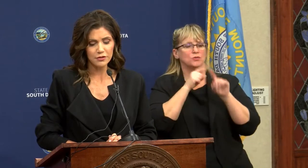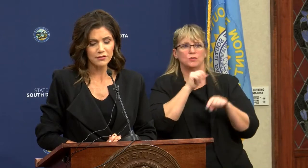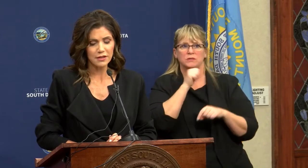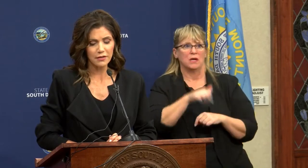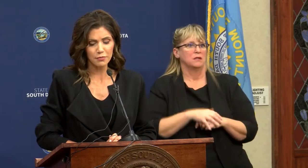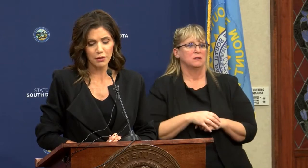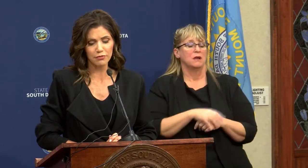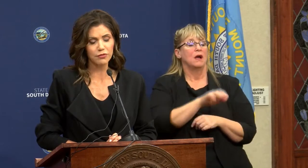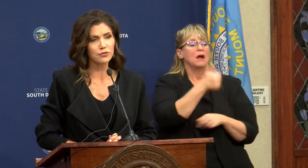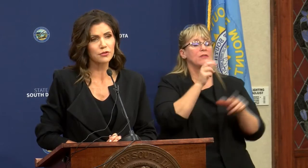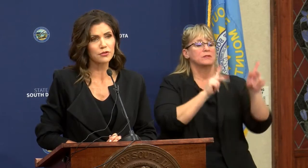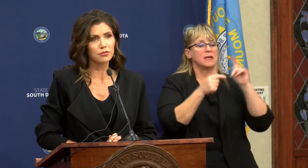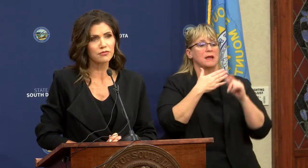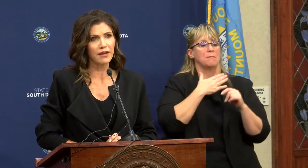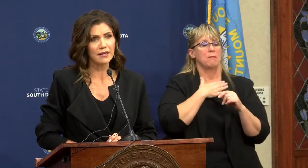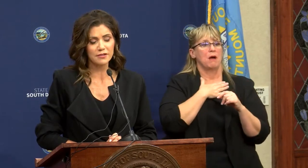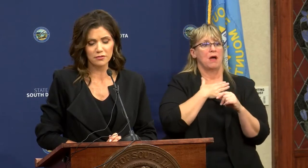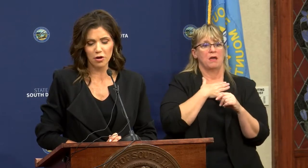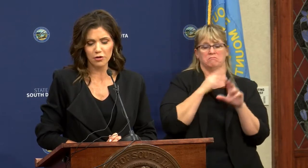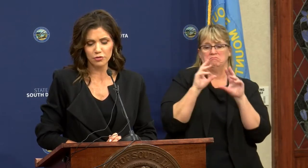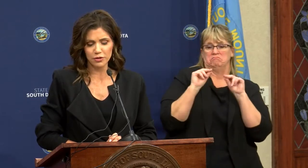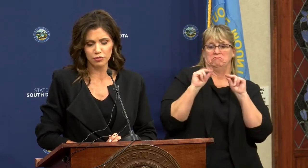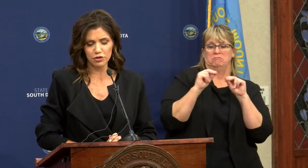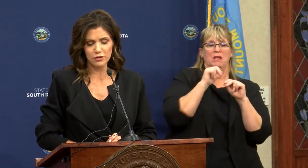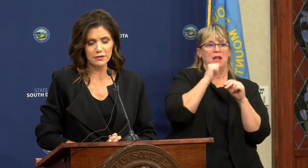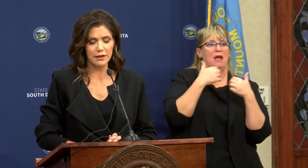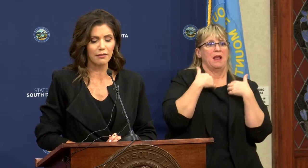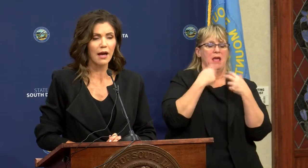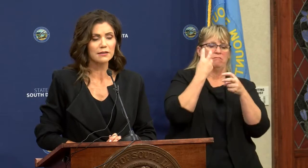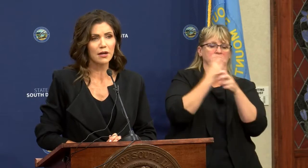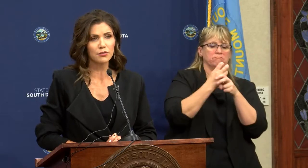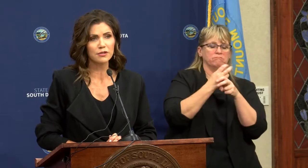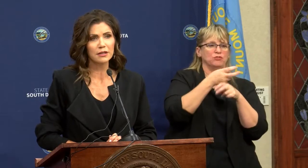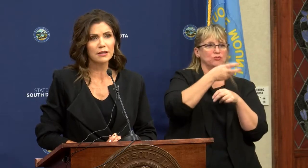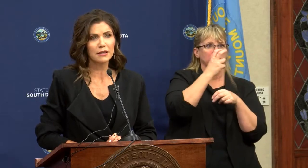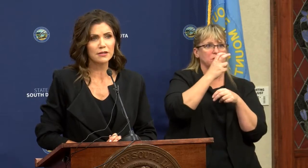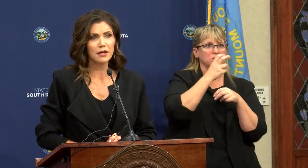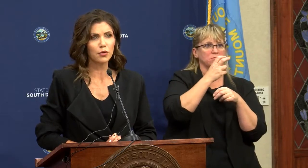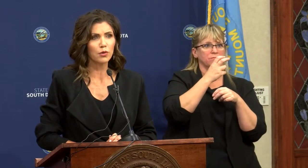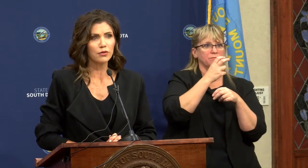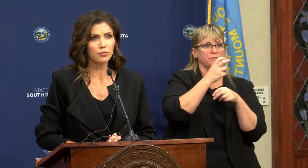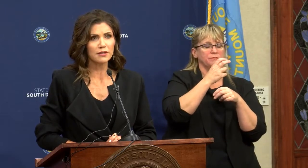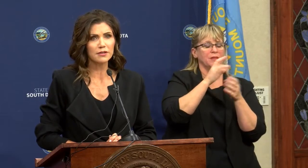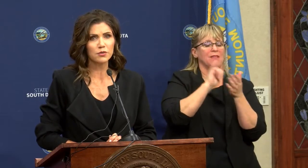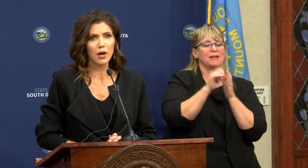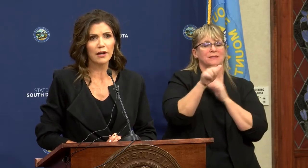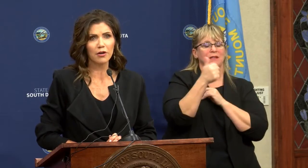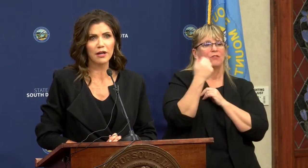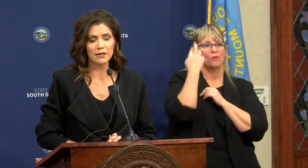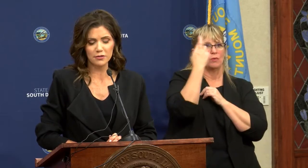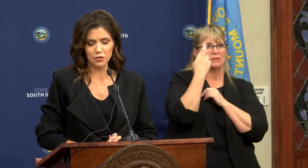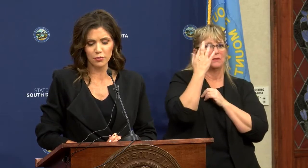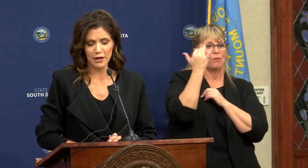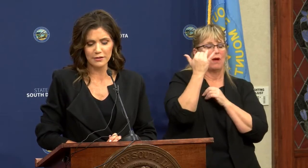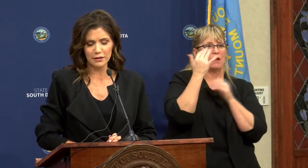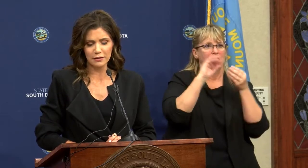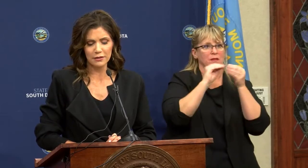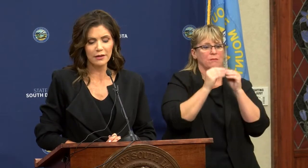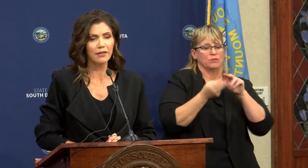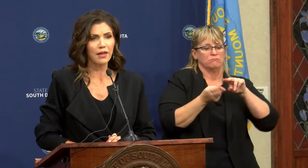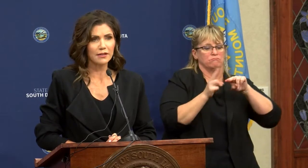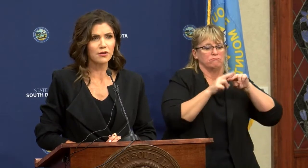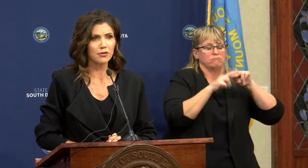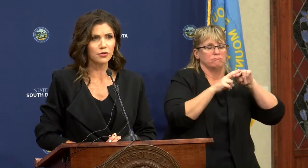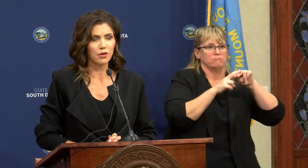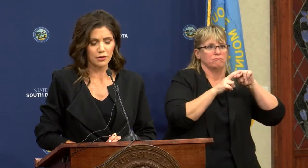Others have said that my refusal to advance harsh restrictions like lockdowns is another one of the reasons why our cases are rising.